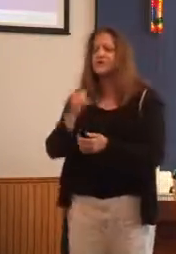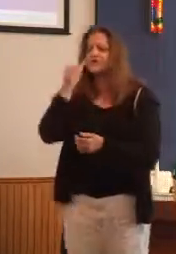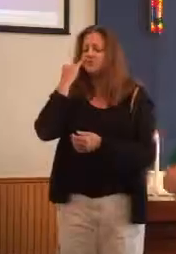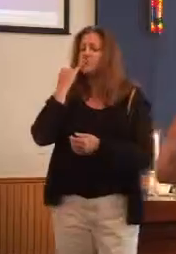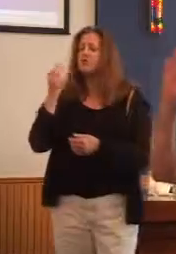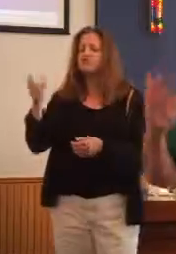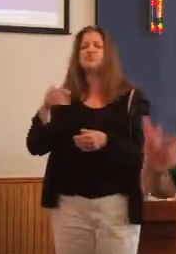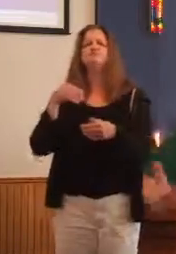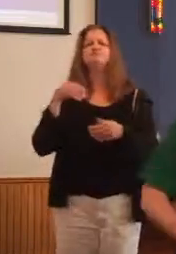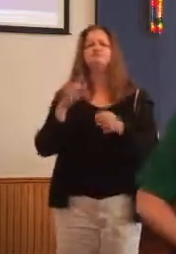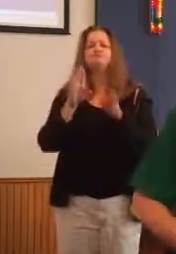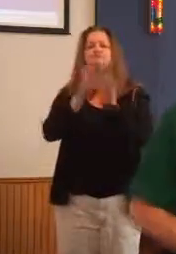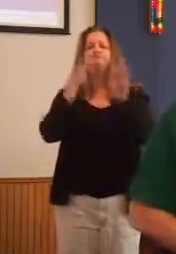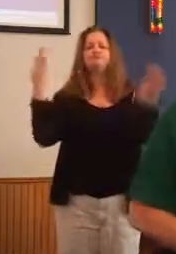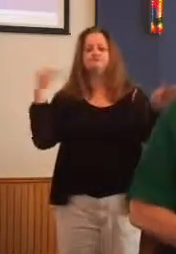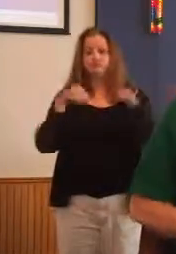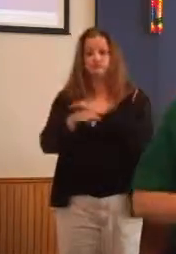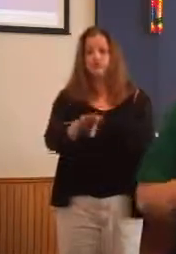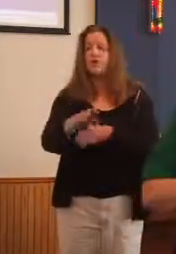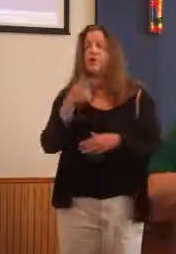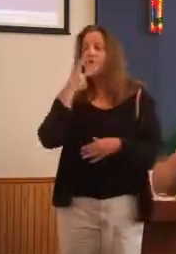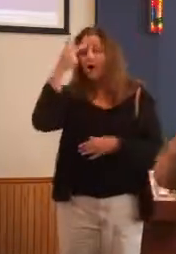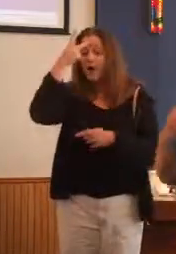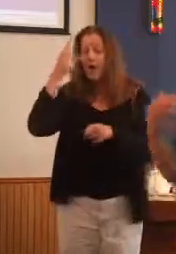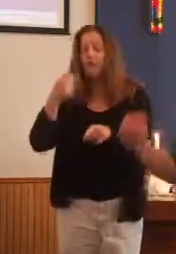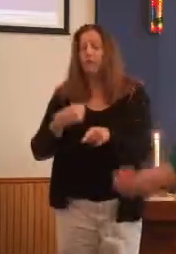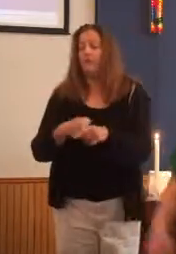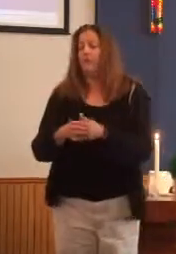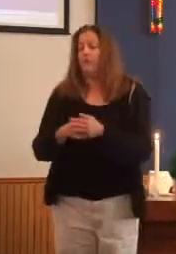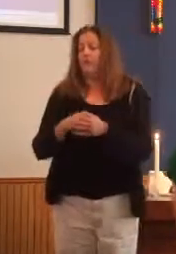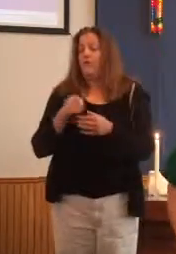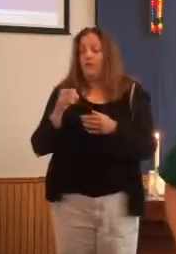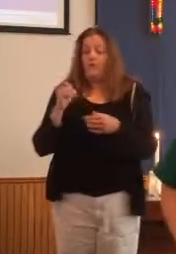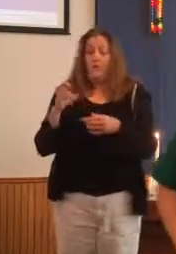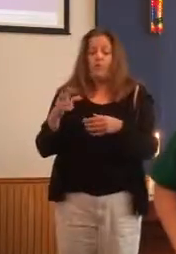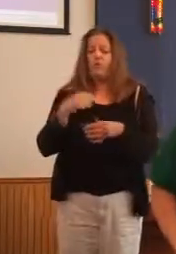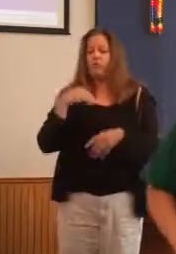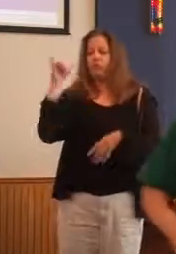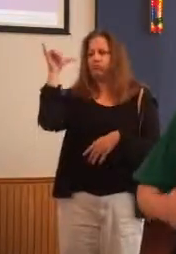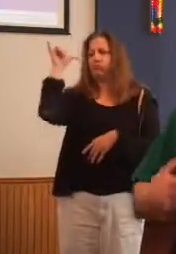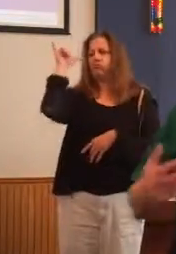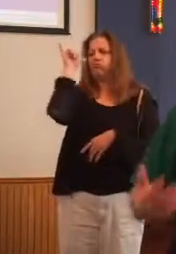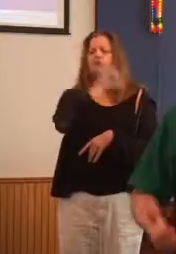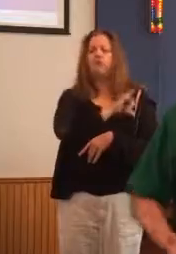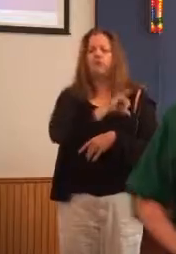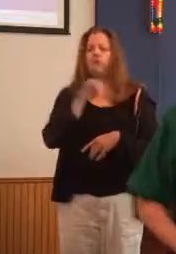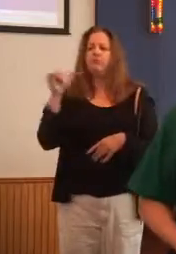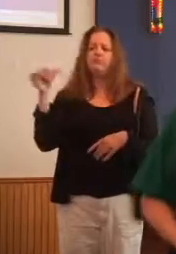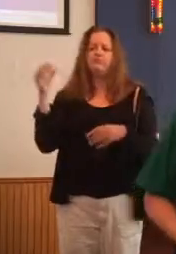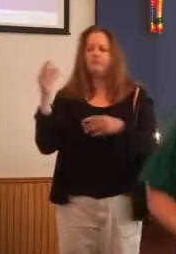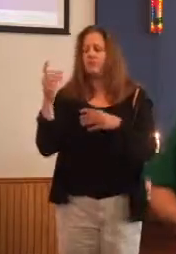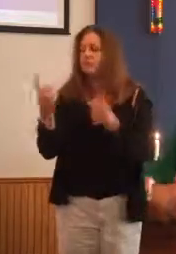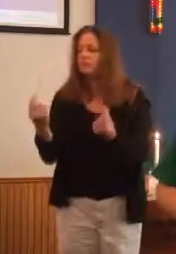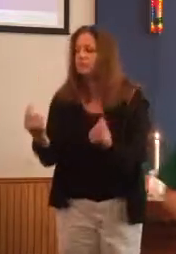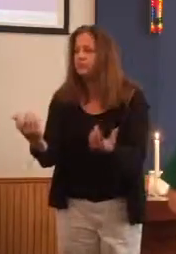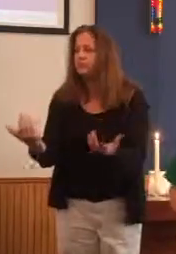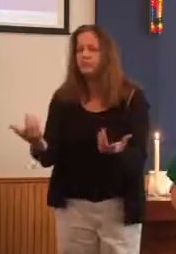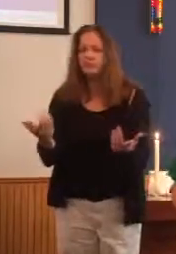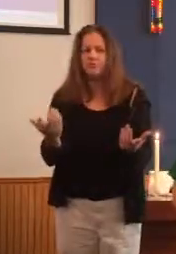or a parent who had over-imbibed, what would you do? You couldn't avoid